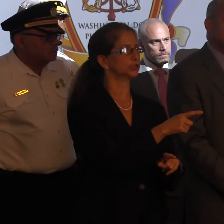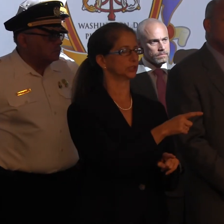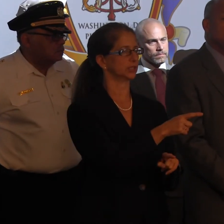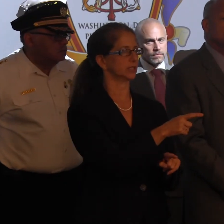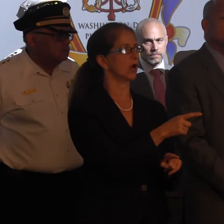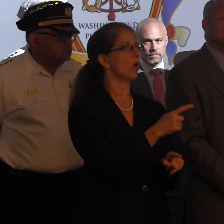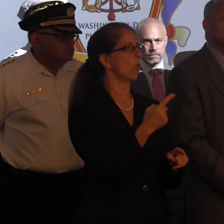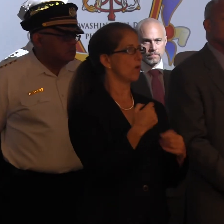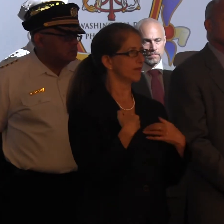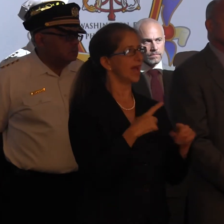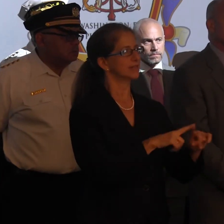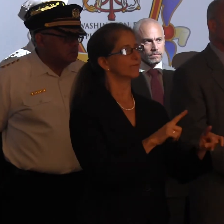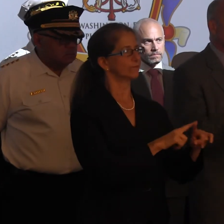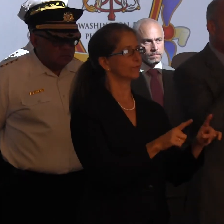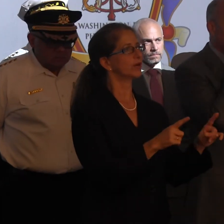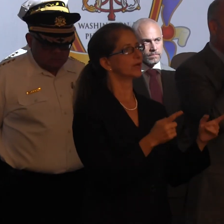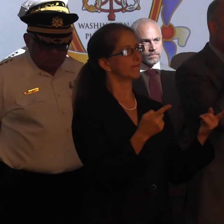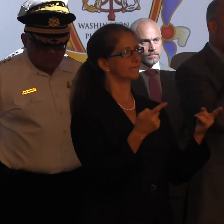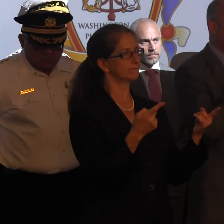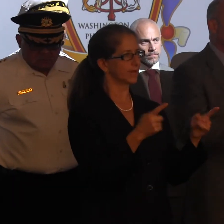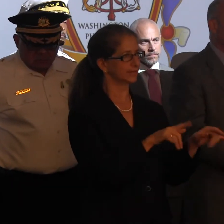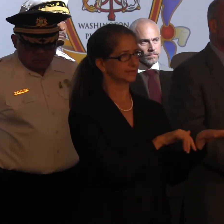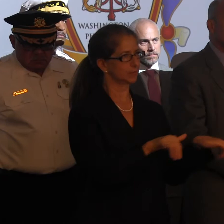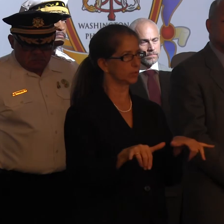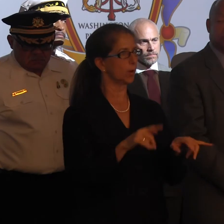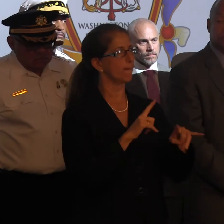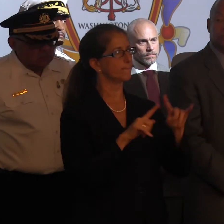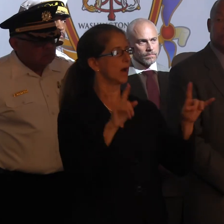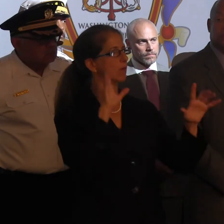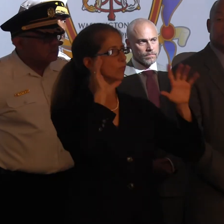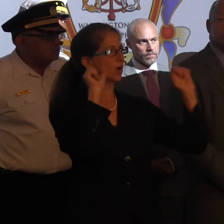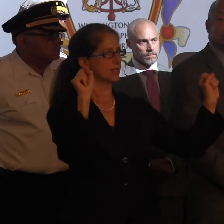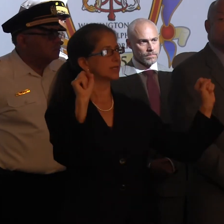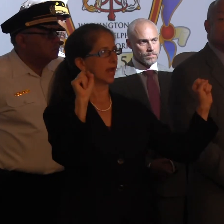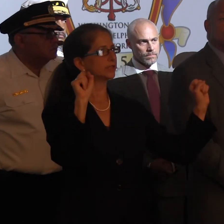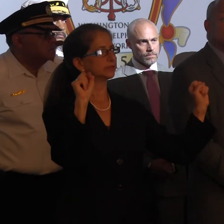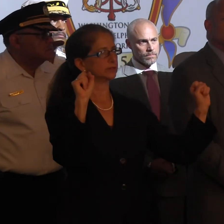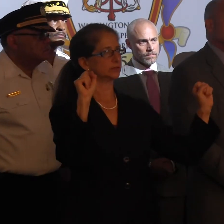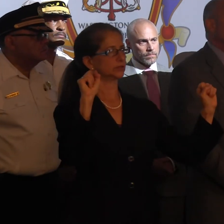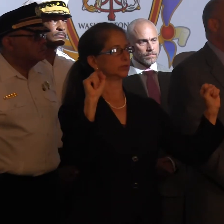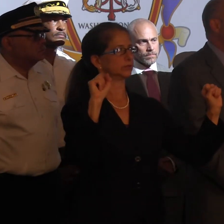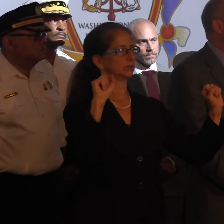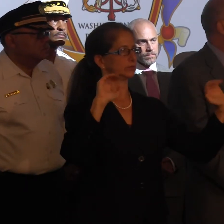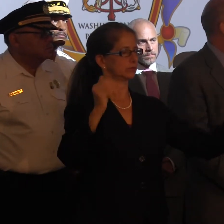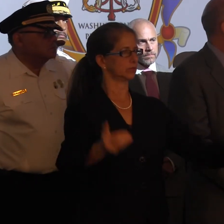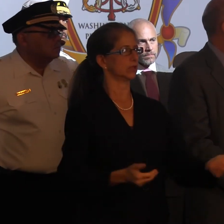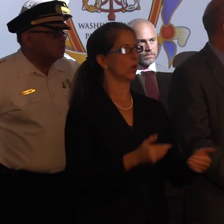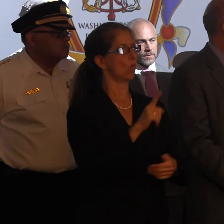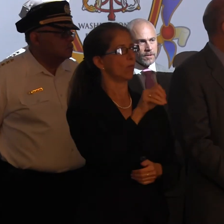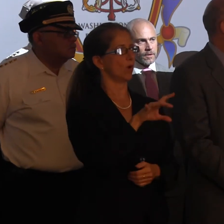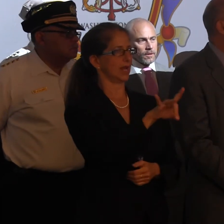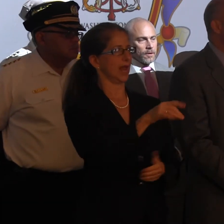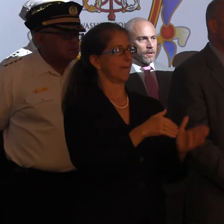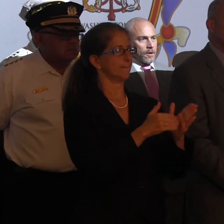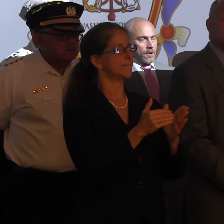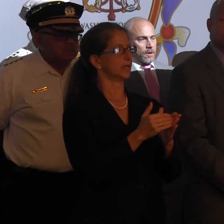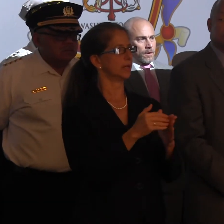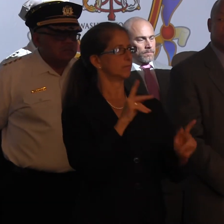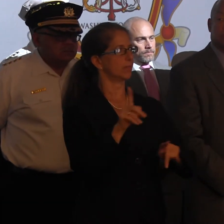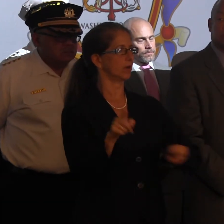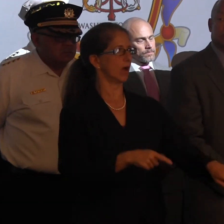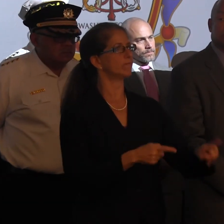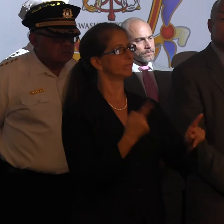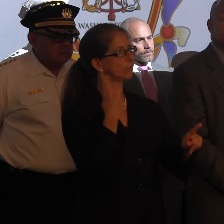in some ways. Every event is different. Certainly inaugurations. In 2009, we had 1.8 million people come for President Obama's